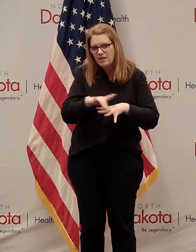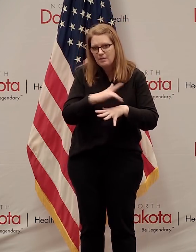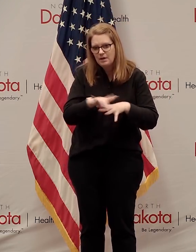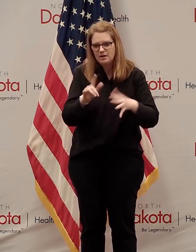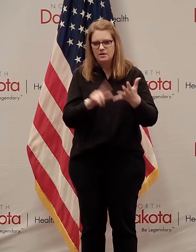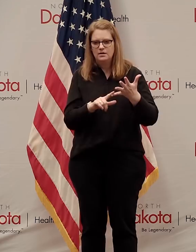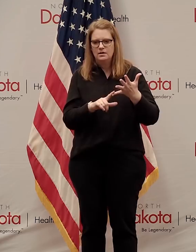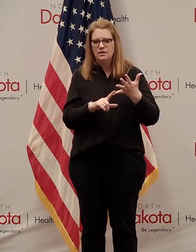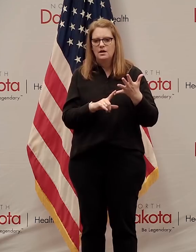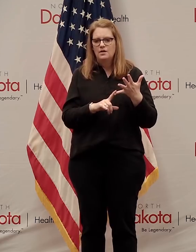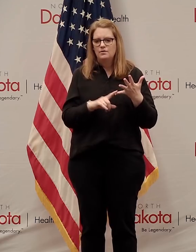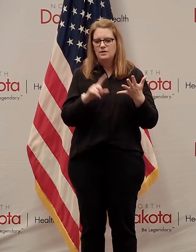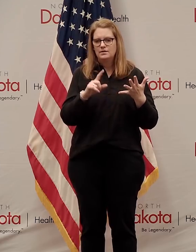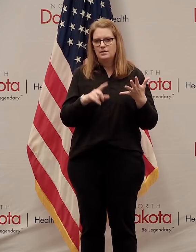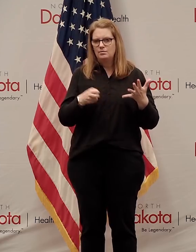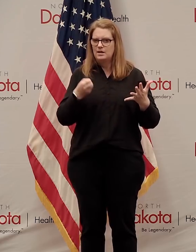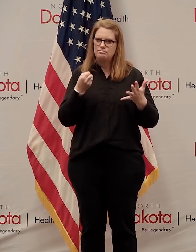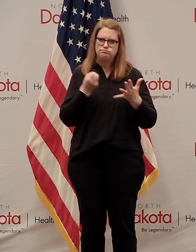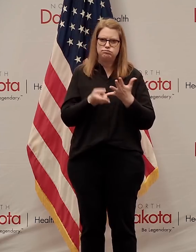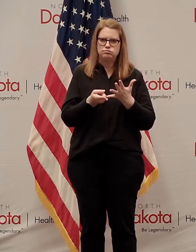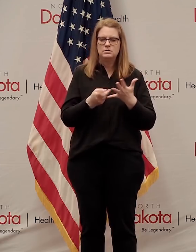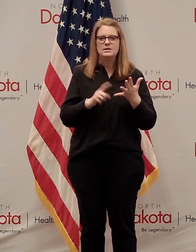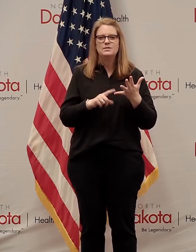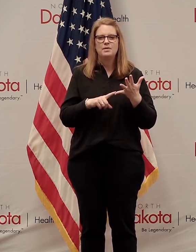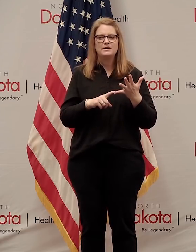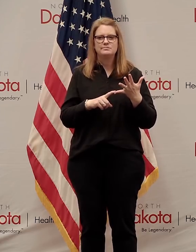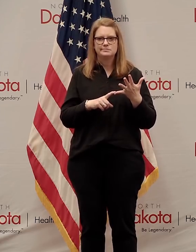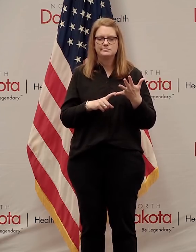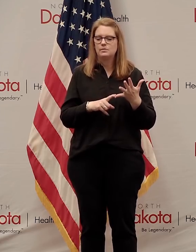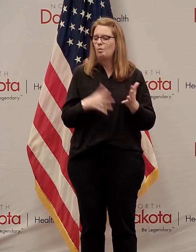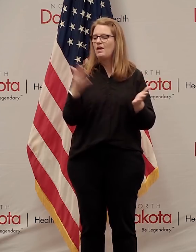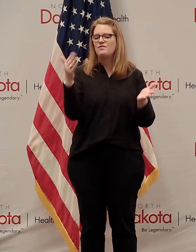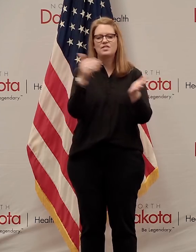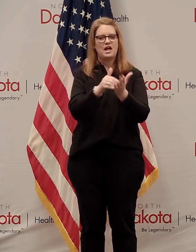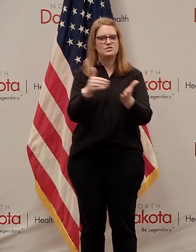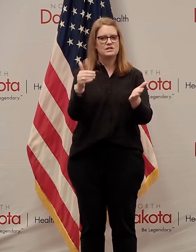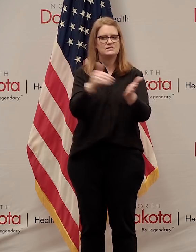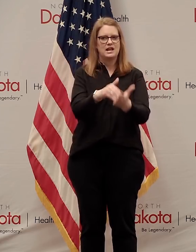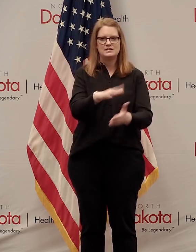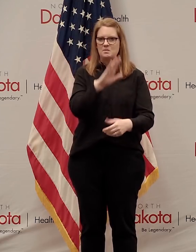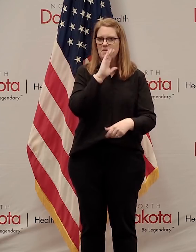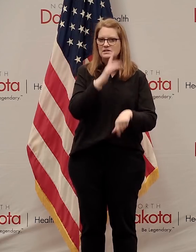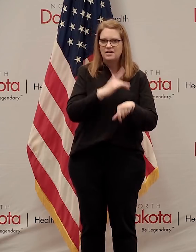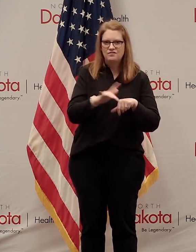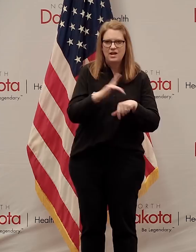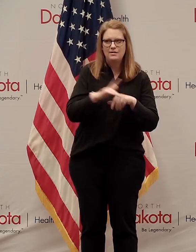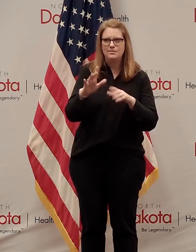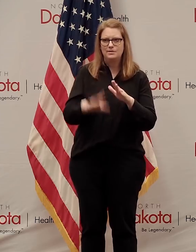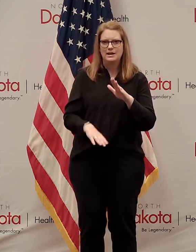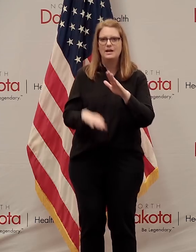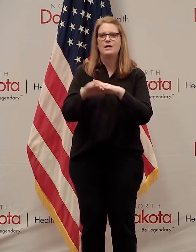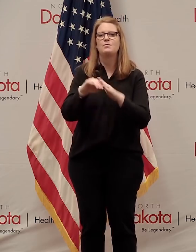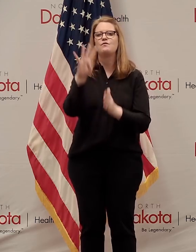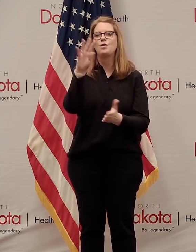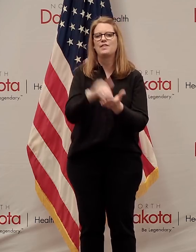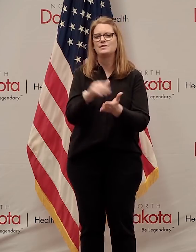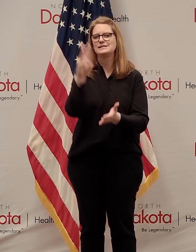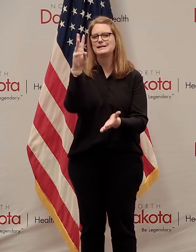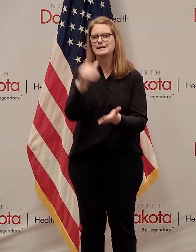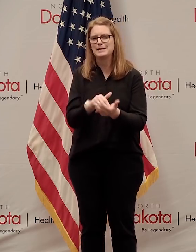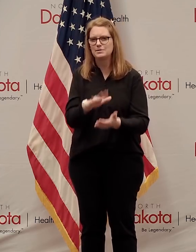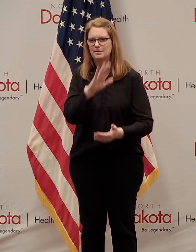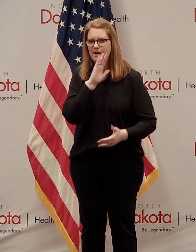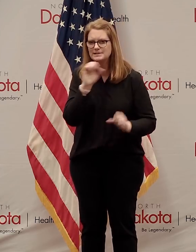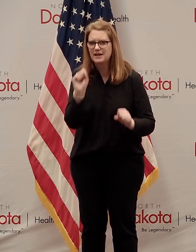crushed this one, but we have thousands of beds available surging up to, you know, 4,000, 6,000 beds.